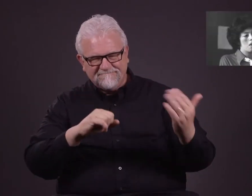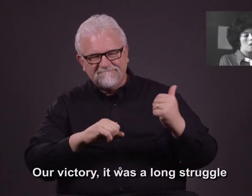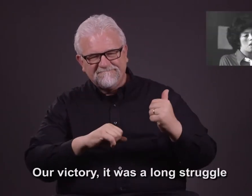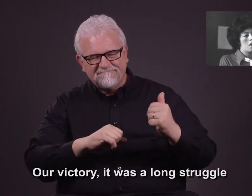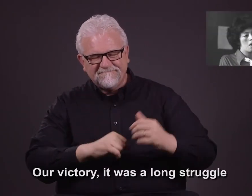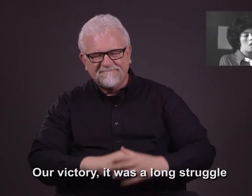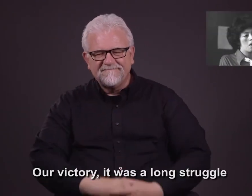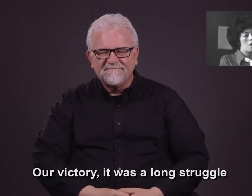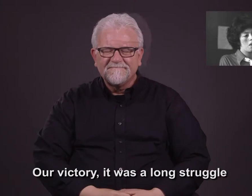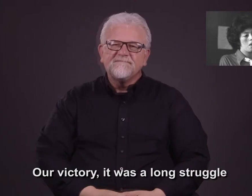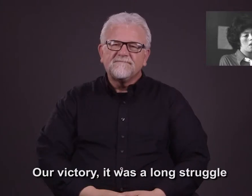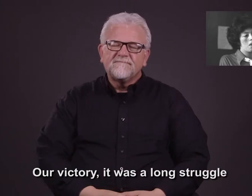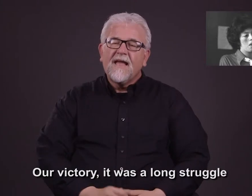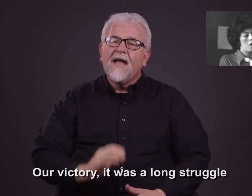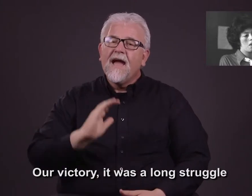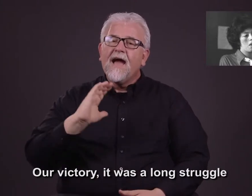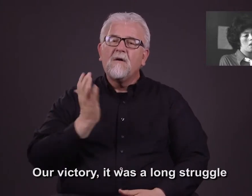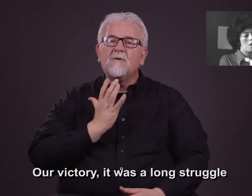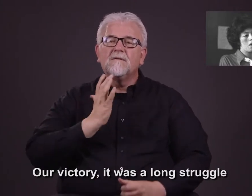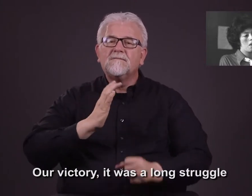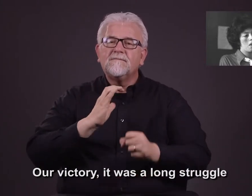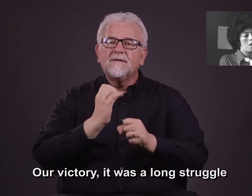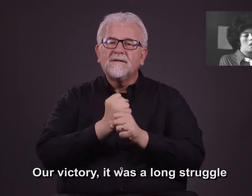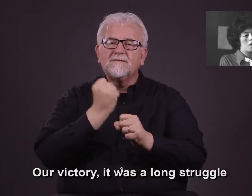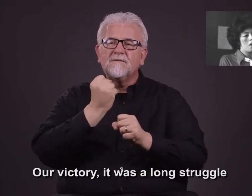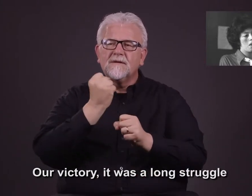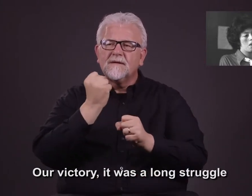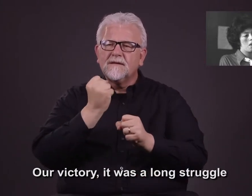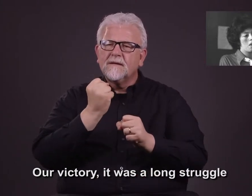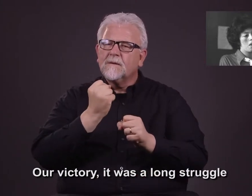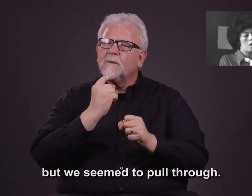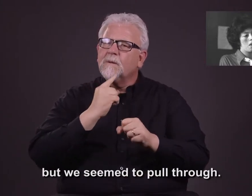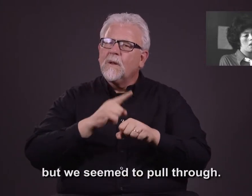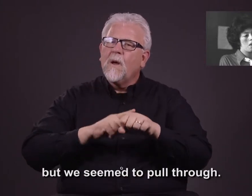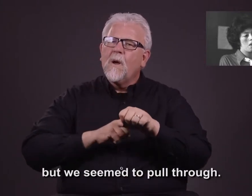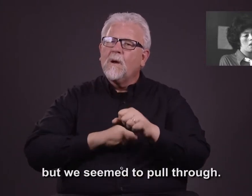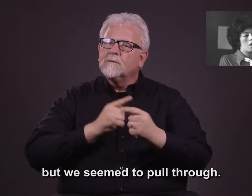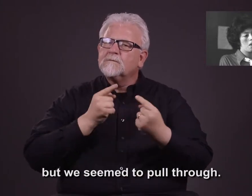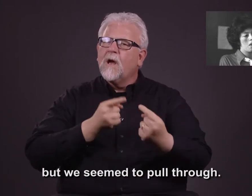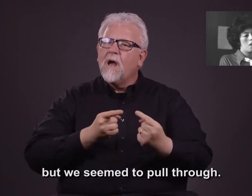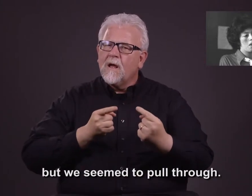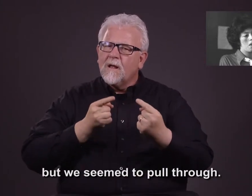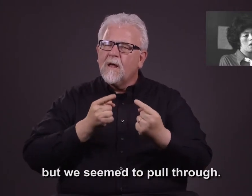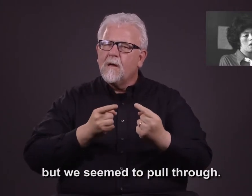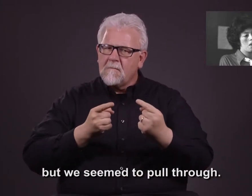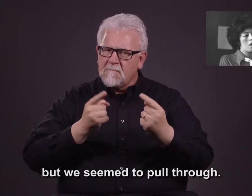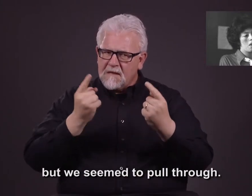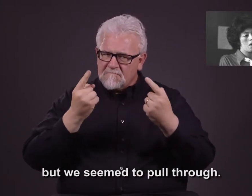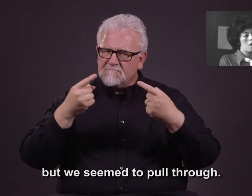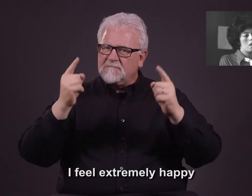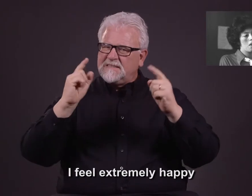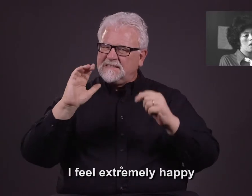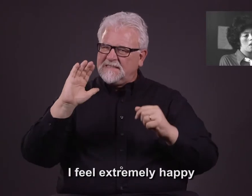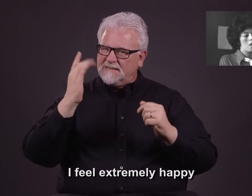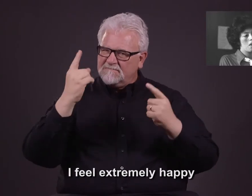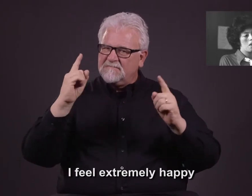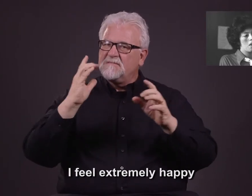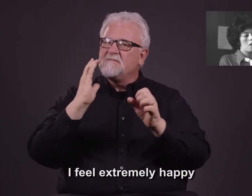Our victory. It was a long struggle, but we seem to pull through. I feel extremely